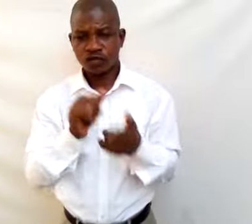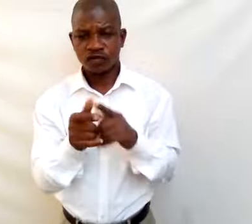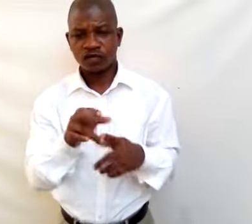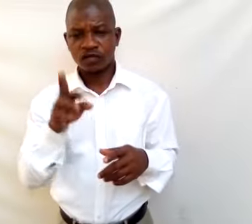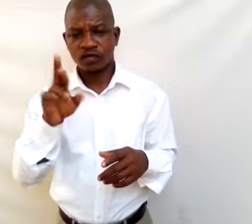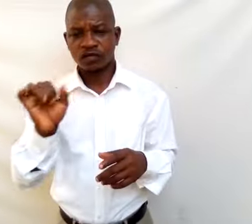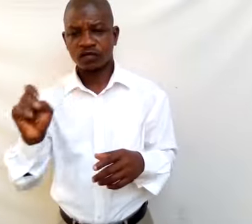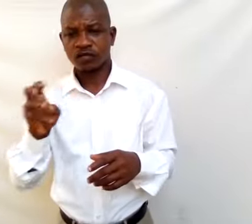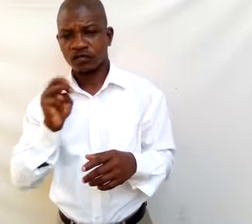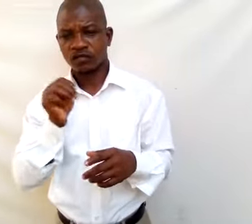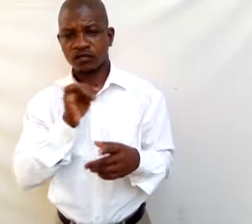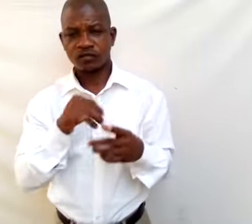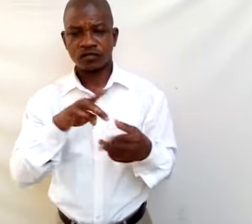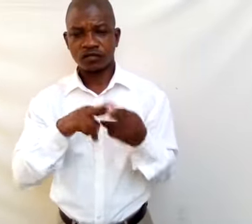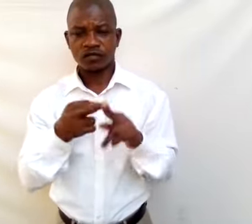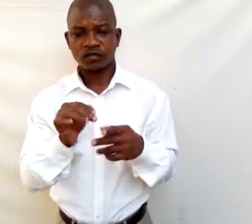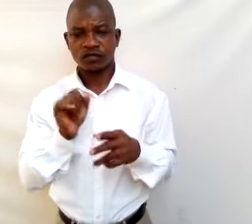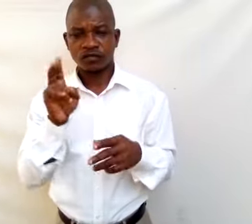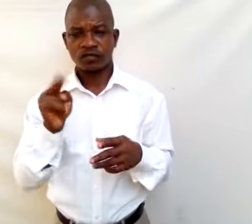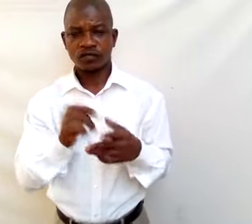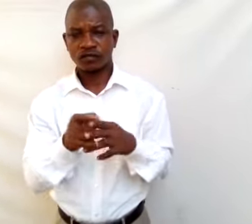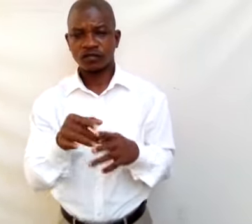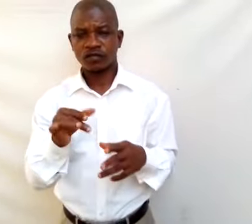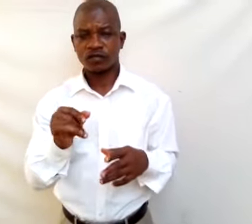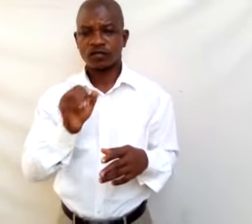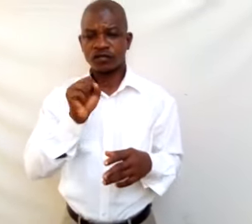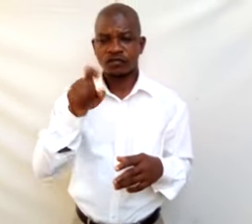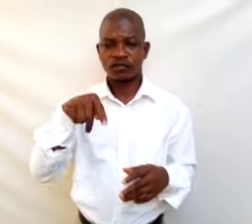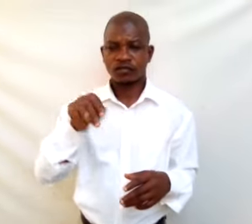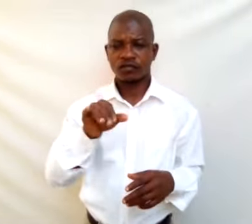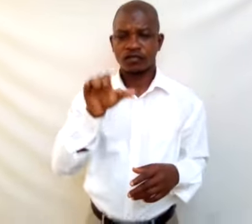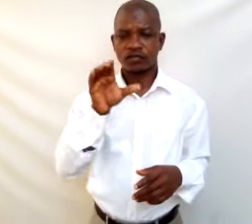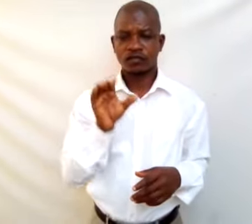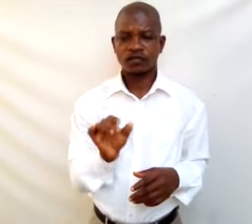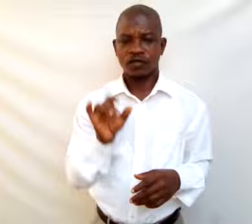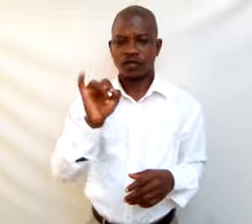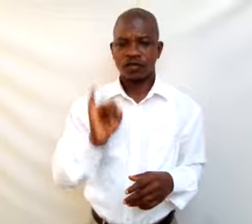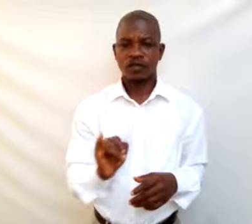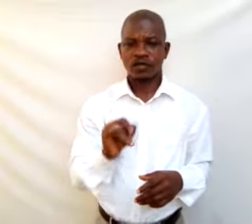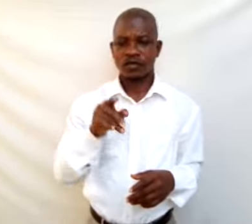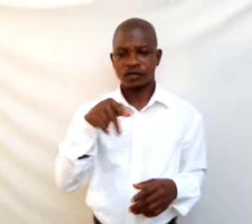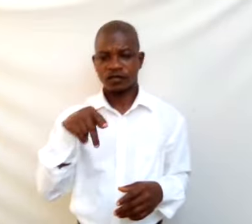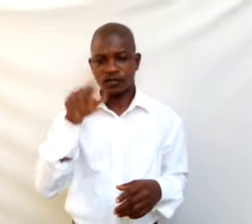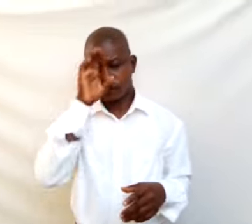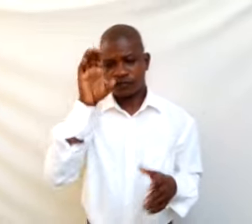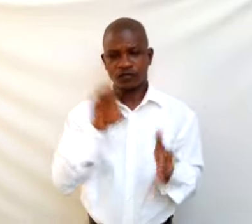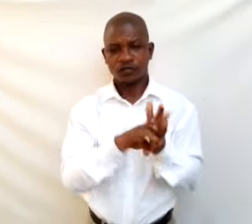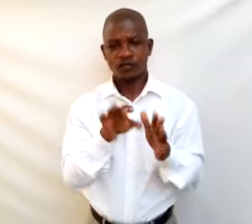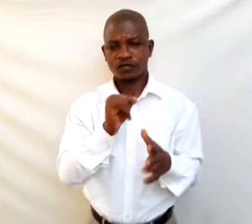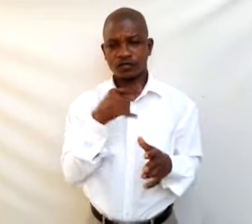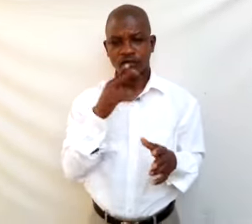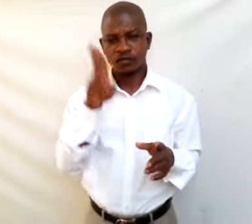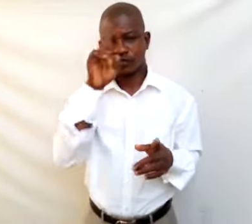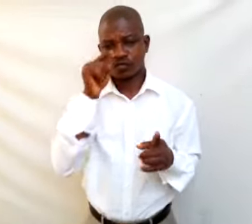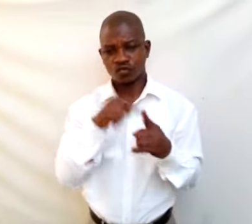atmosphere. Specimen I, light meter, photometer is used to measure light